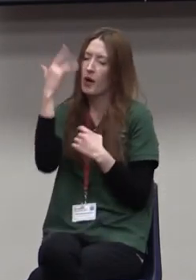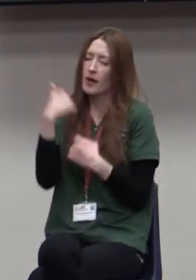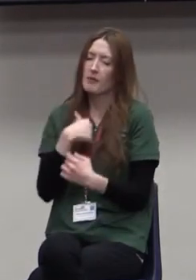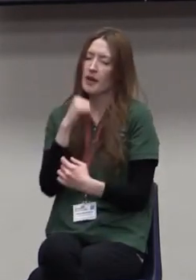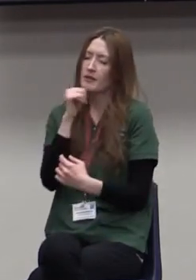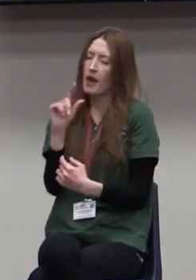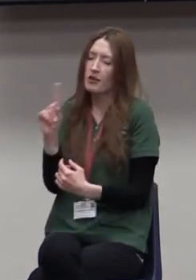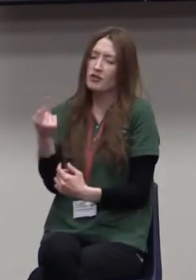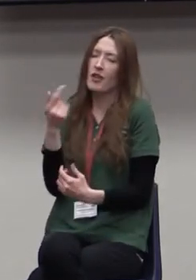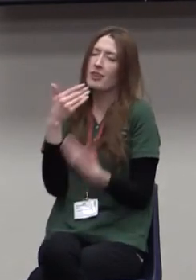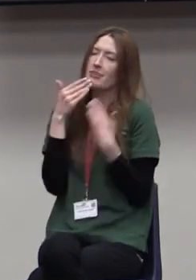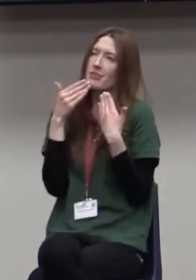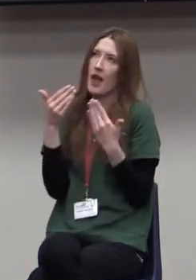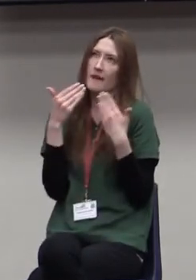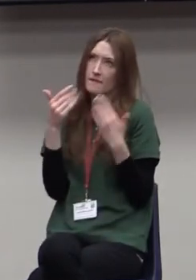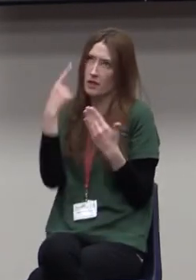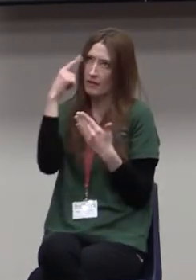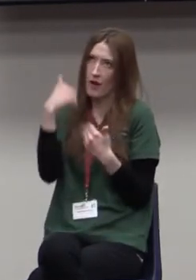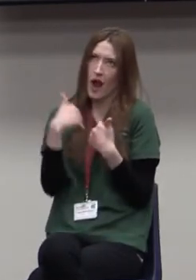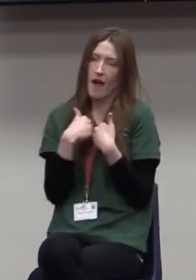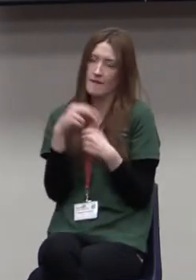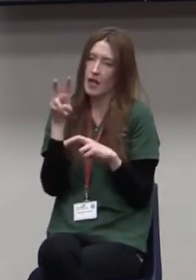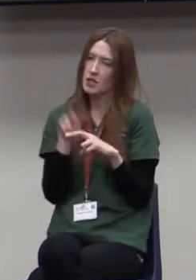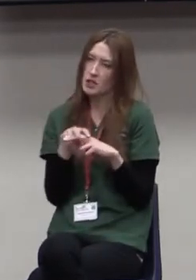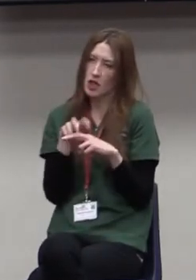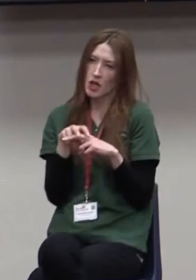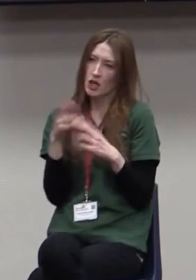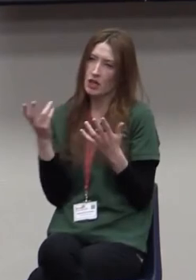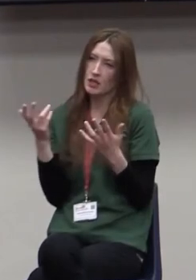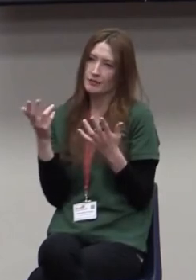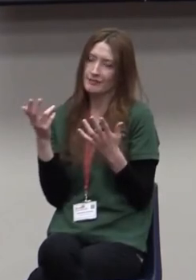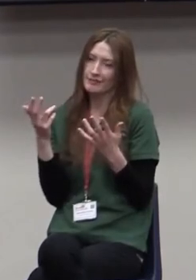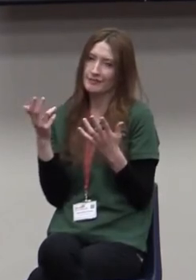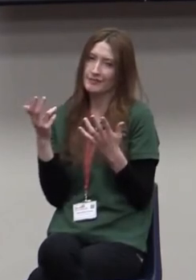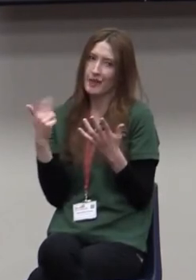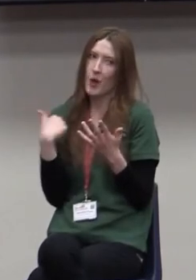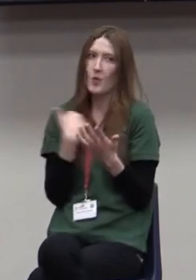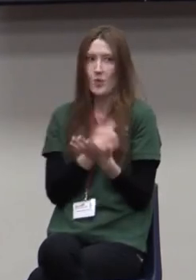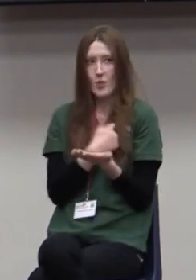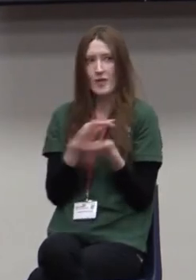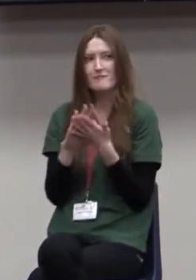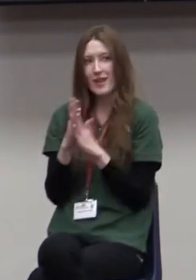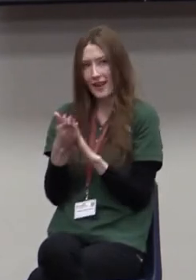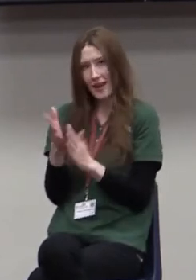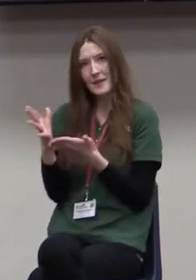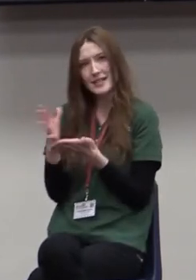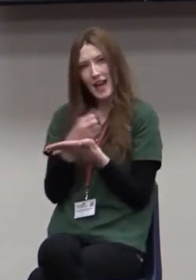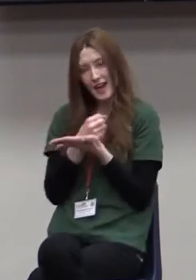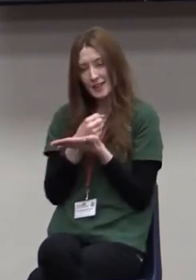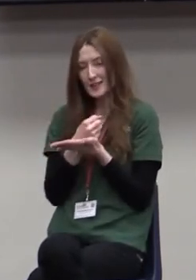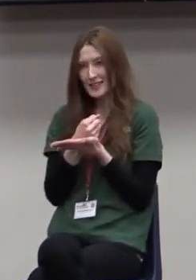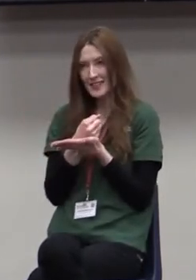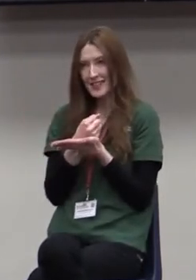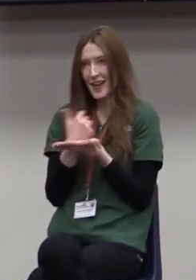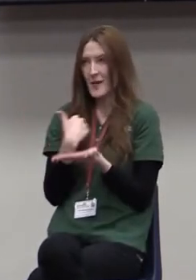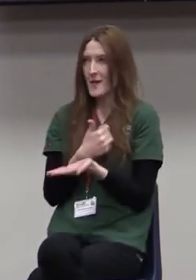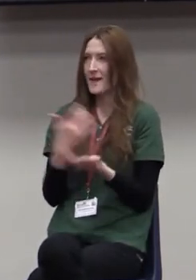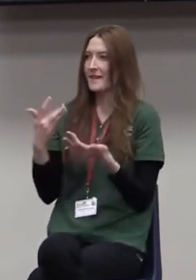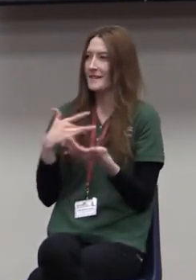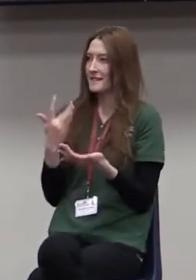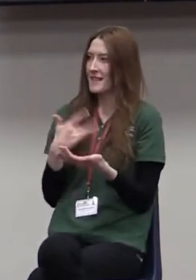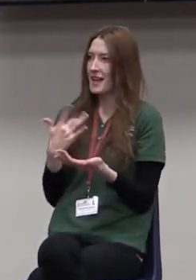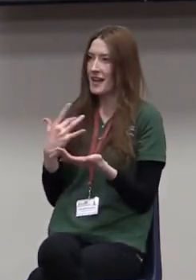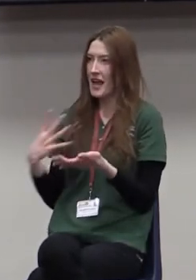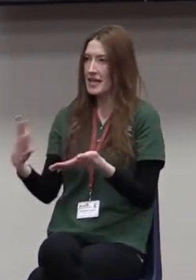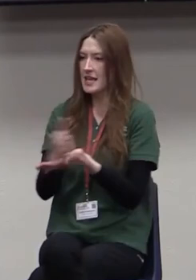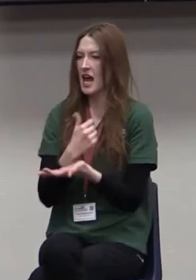Why did I feel so entitled? You see, we've created that. And in so many ways in our life, we feel entitled to sit on chairs that have a